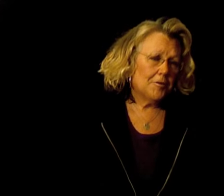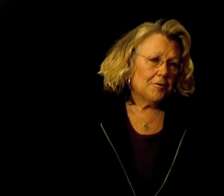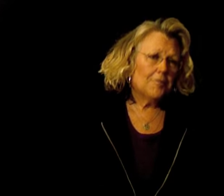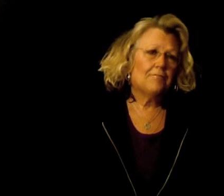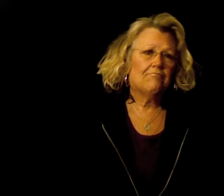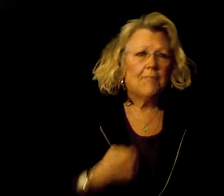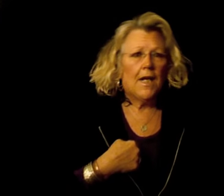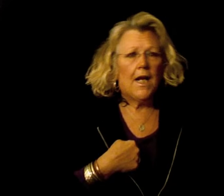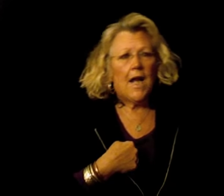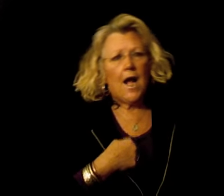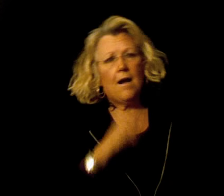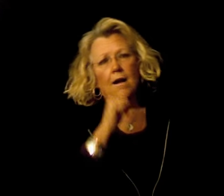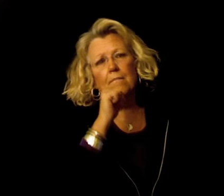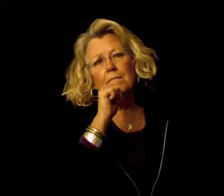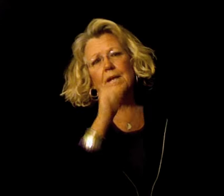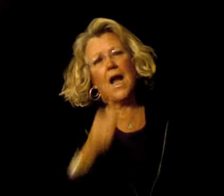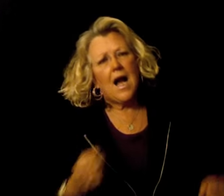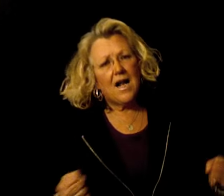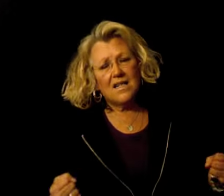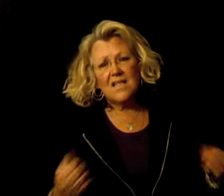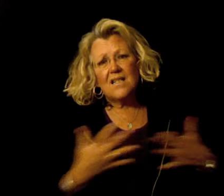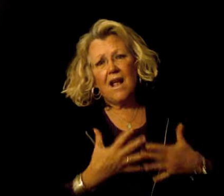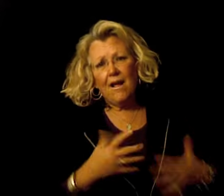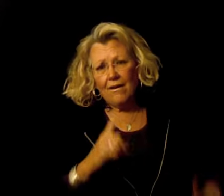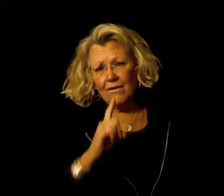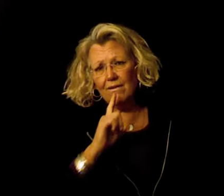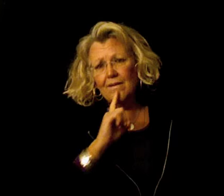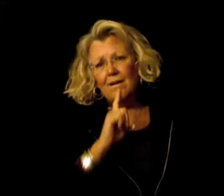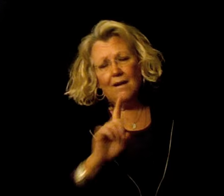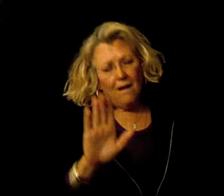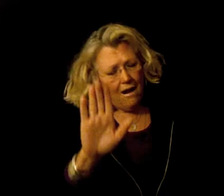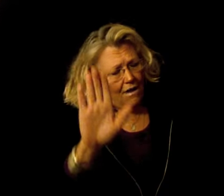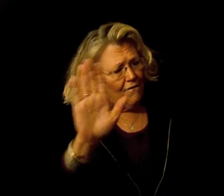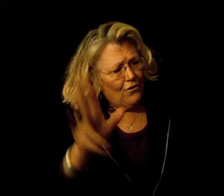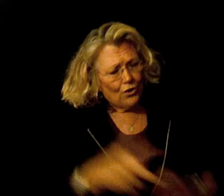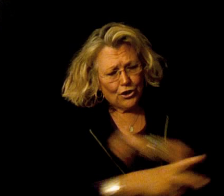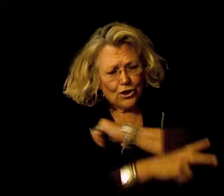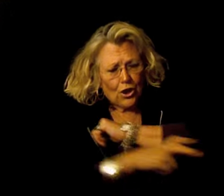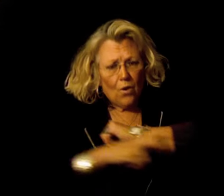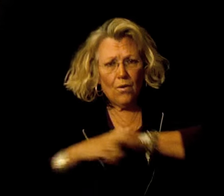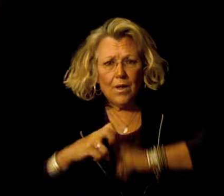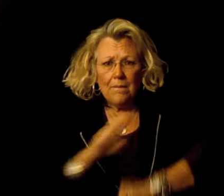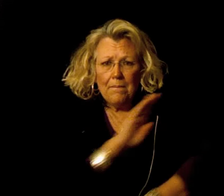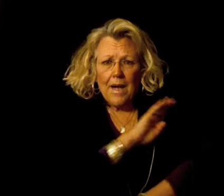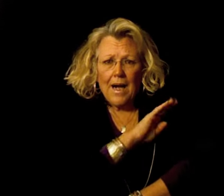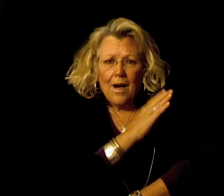And I'm not scared Of your student power